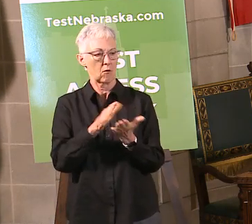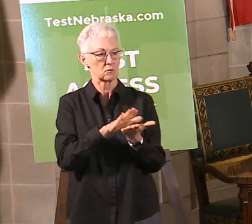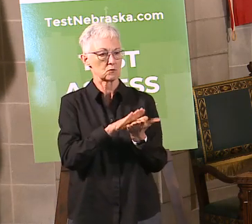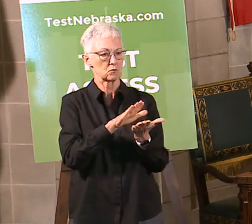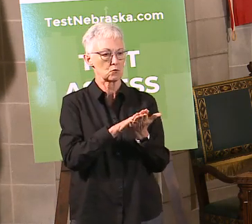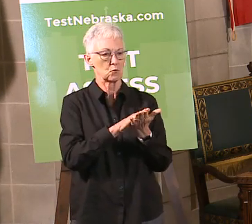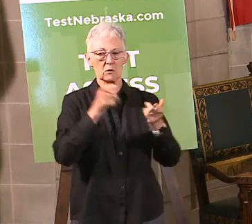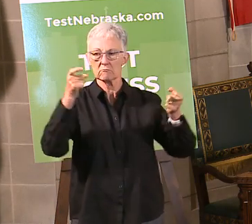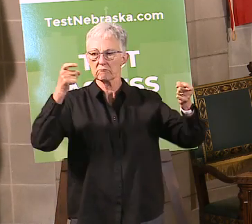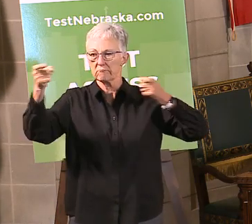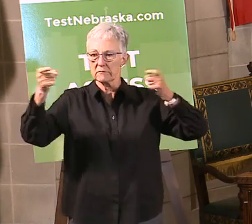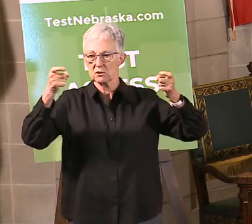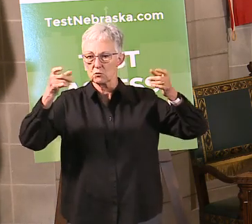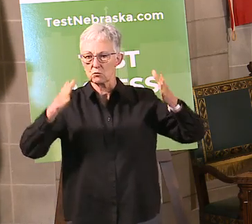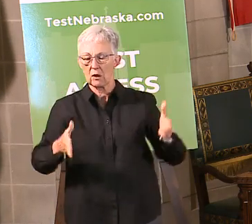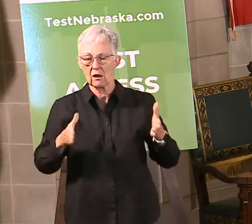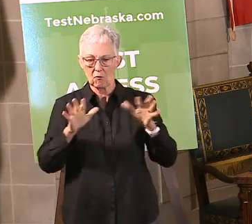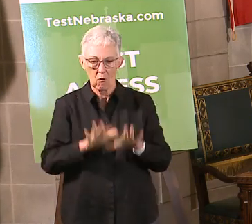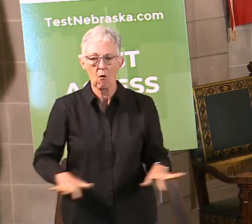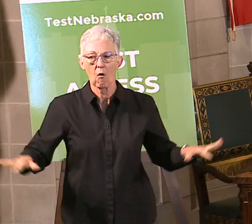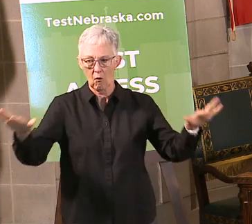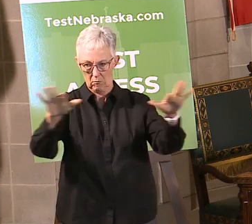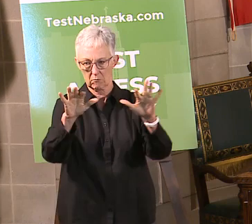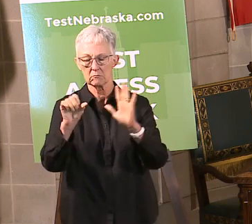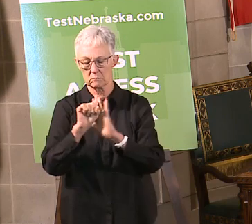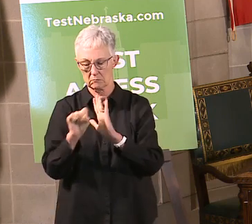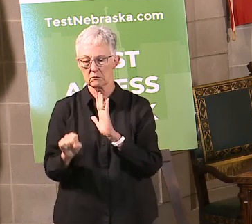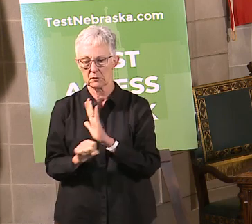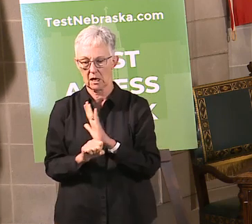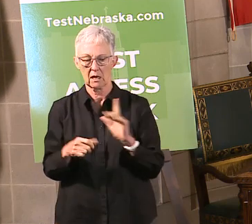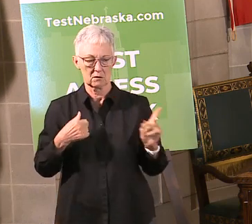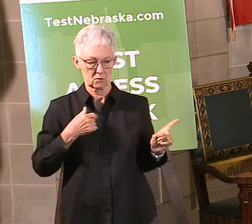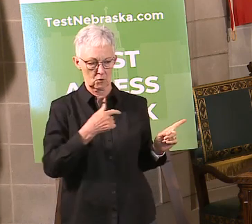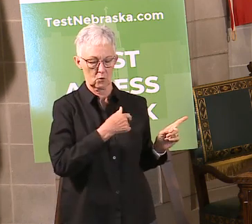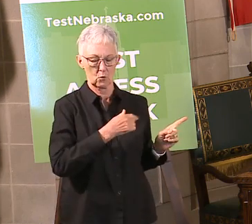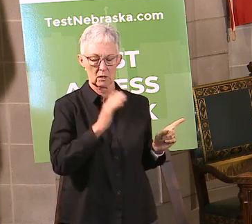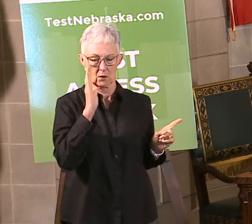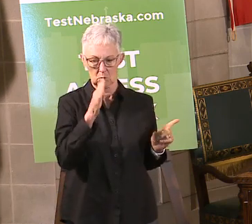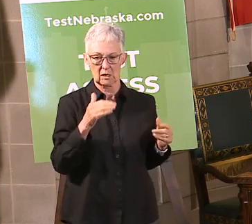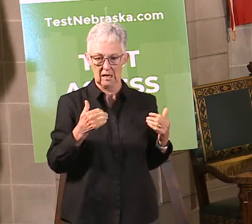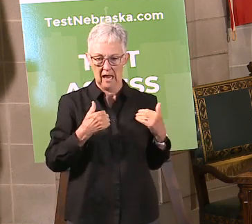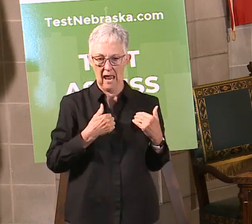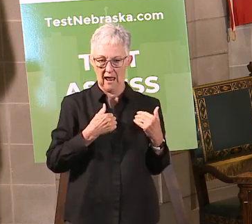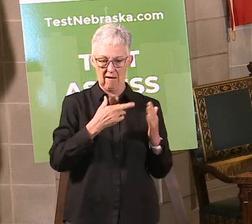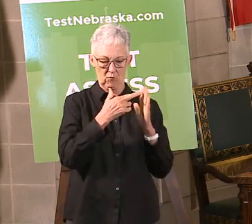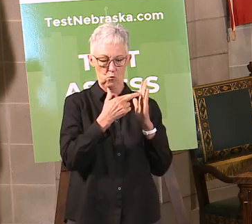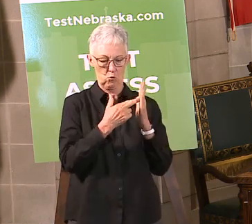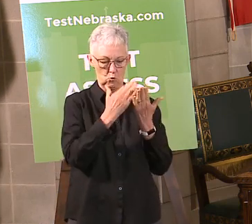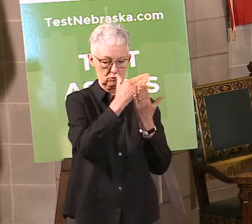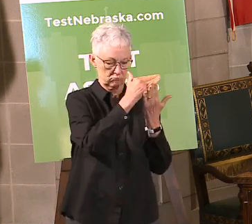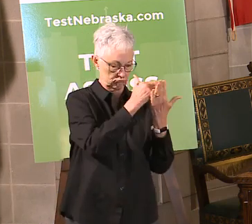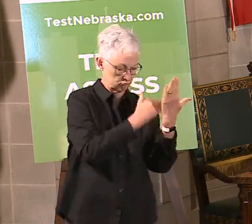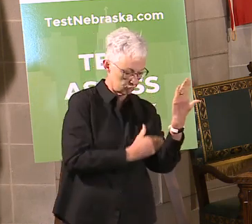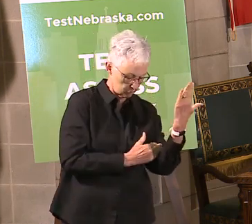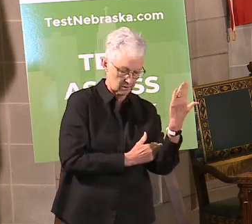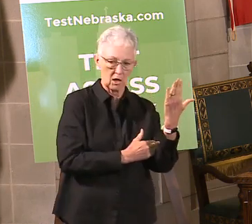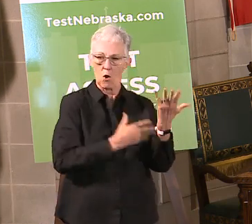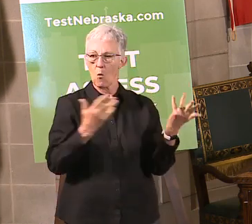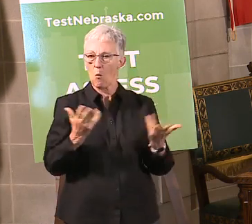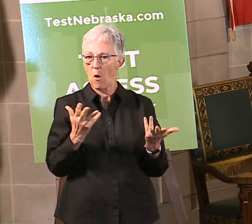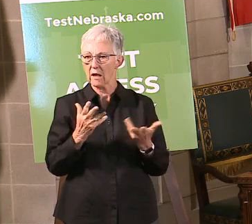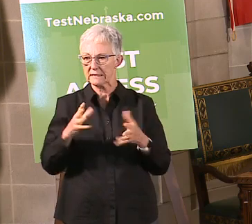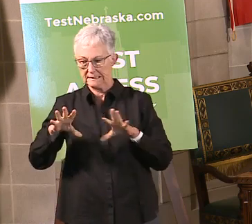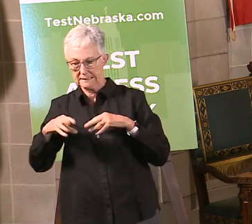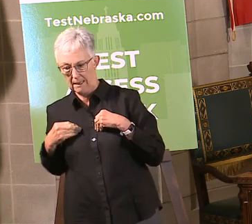1st, we actually have protocols in place that would be able to identify what the proper and appropriate use of school facilities are. We'd be able to